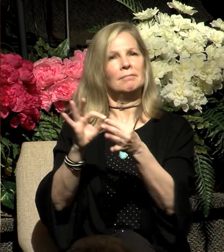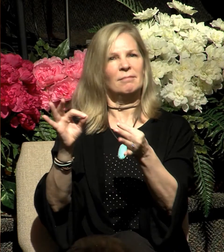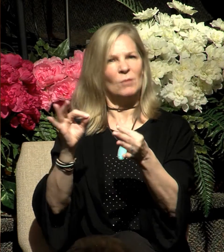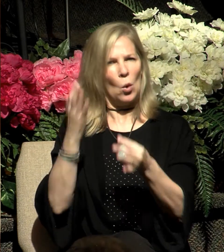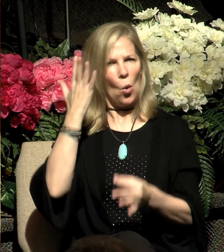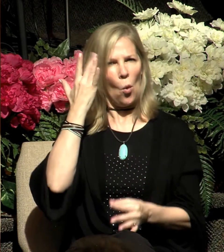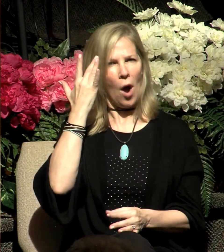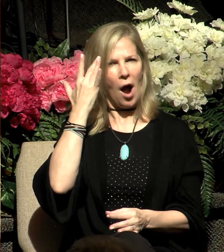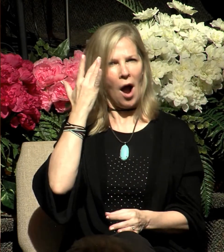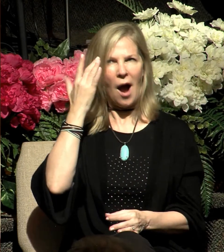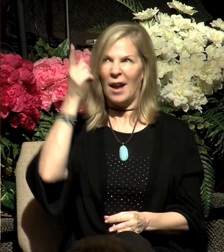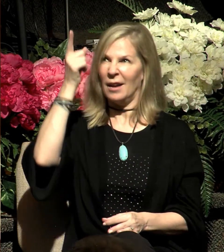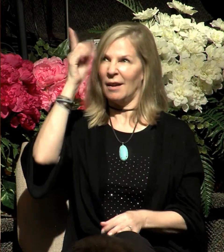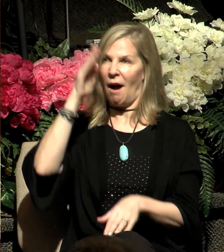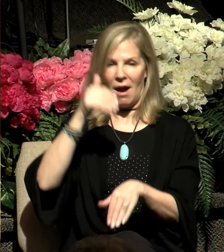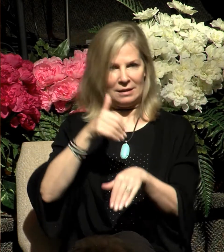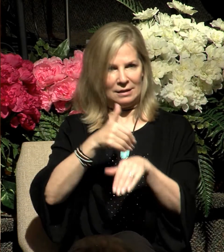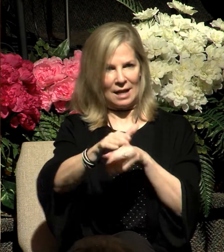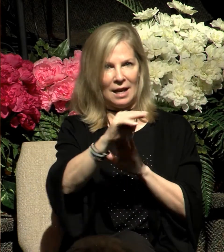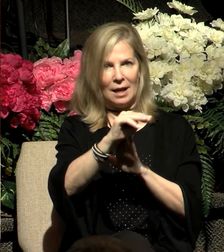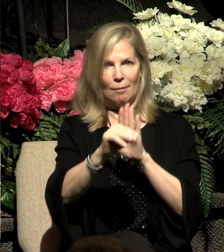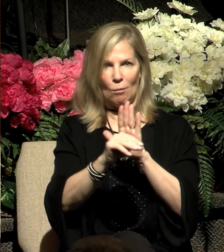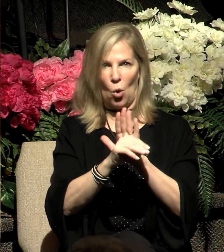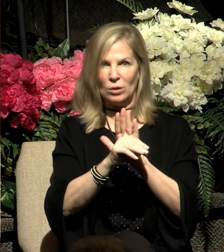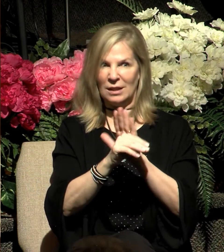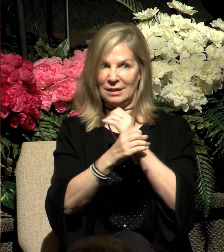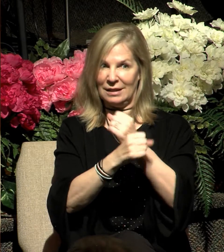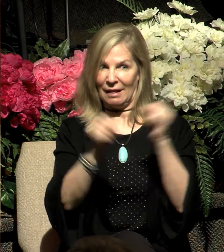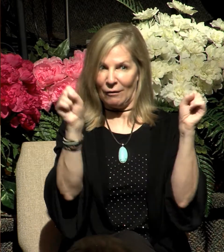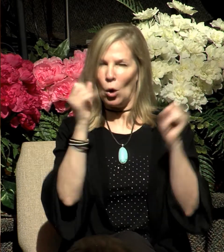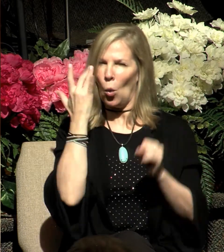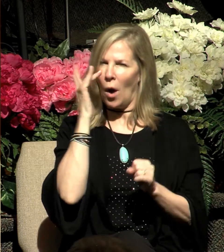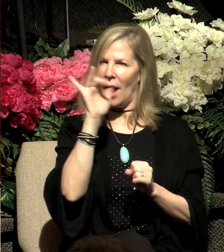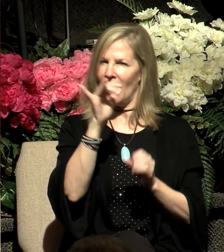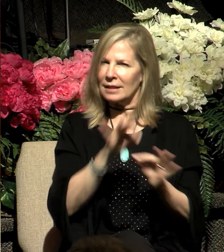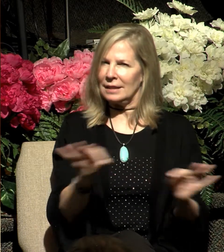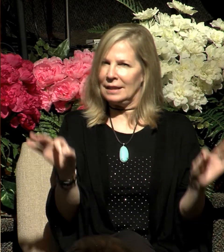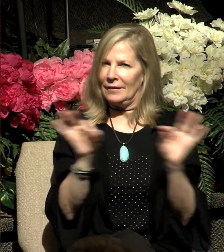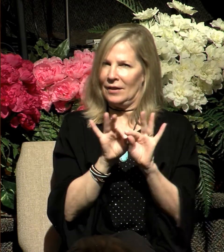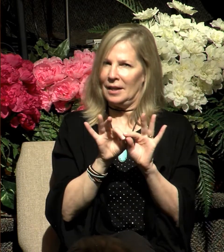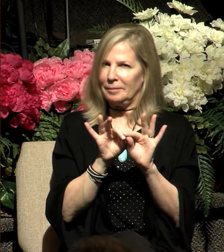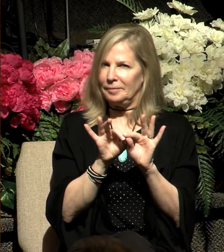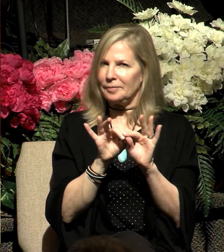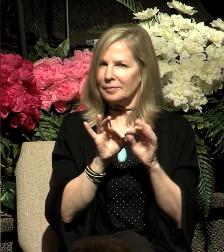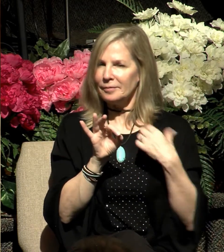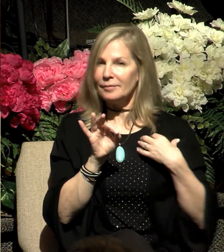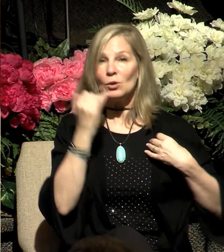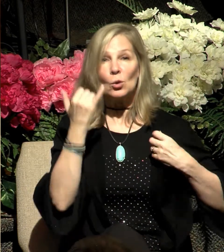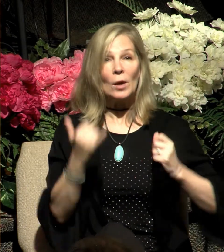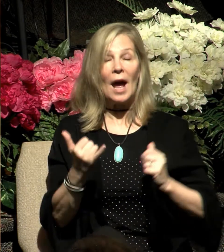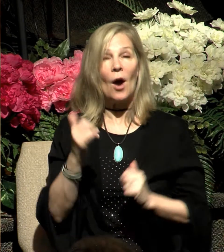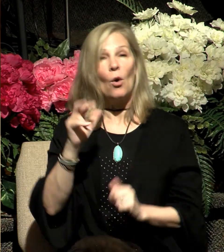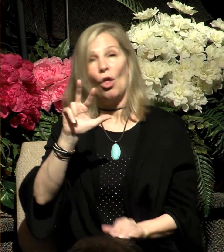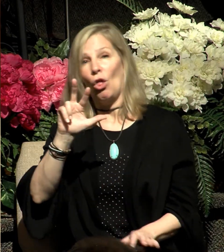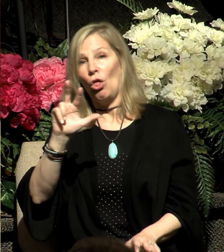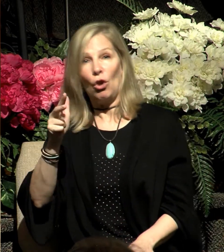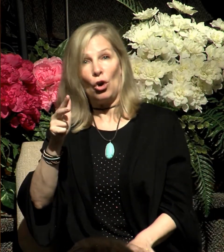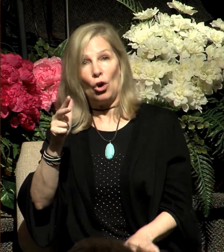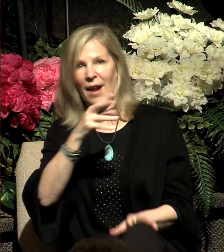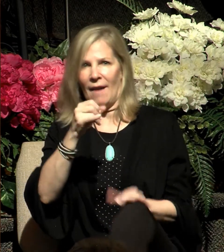of God sending Moses back to Egypt to deliver his people. So we move now to the third and final 40 years of the life